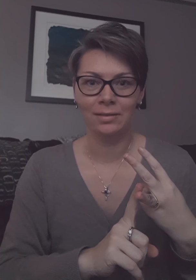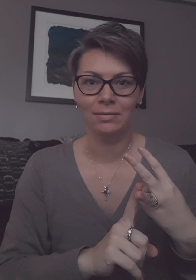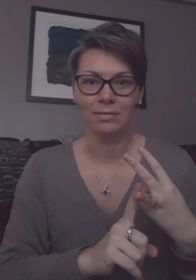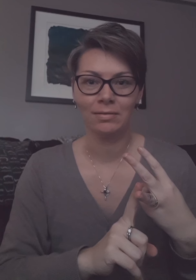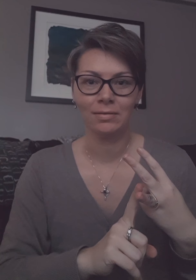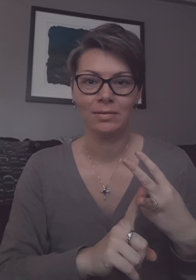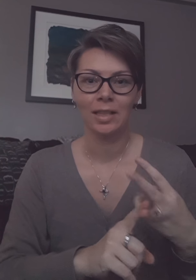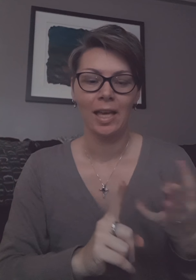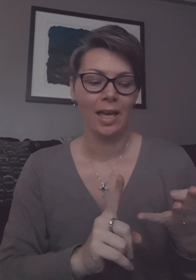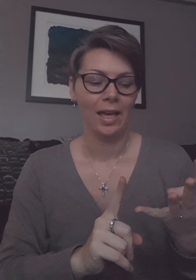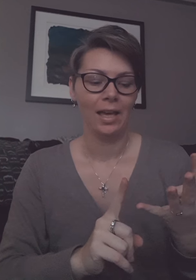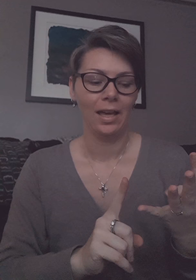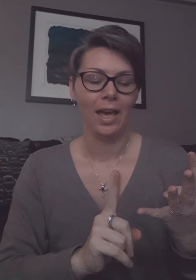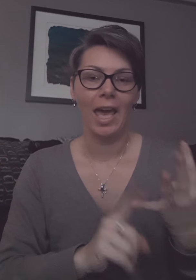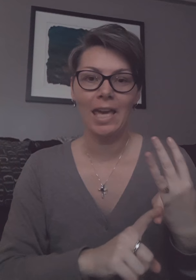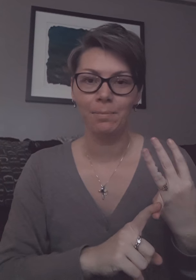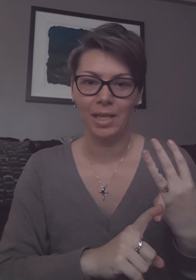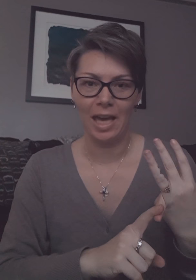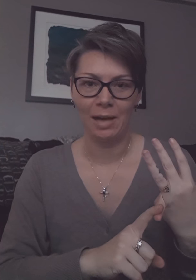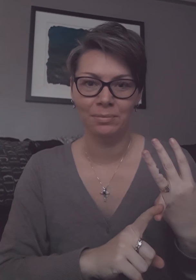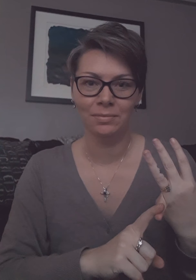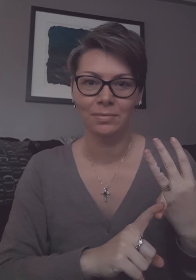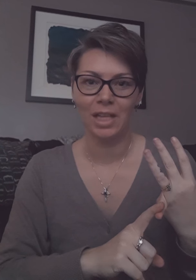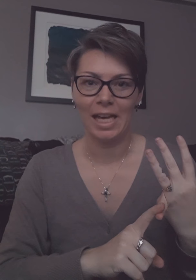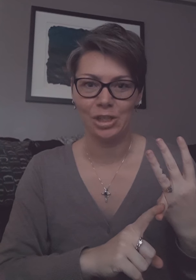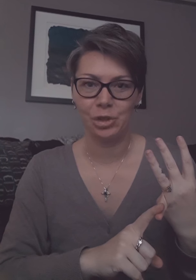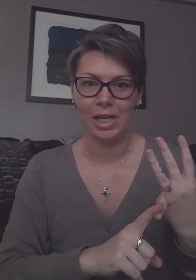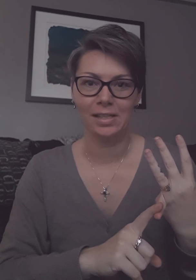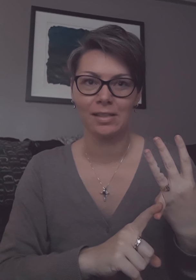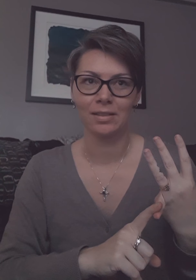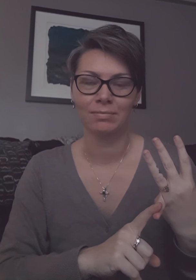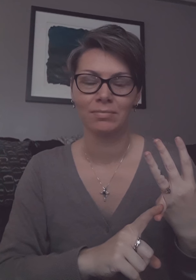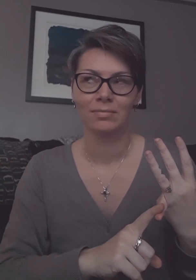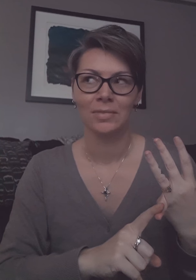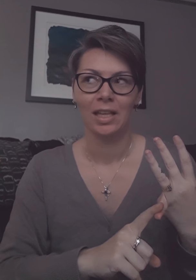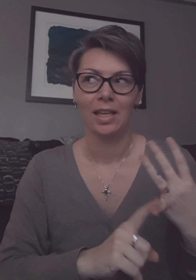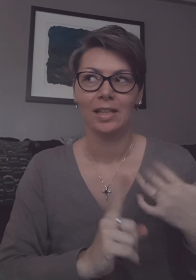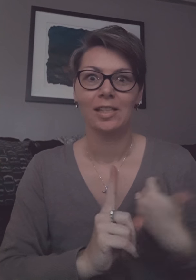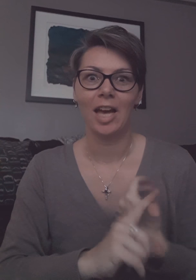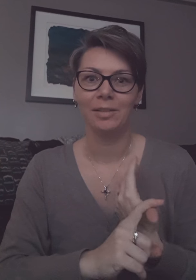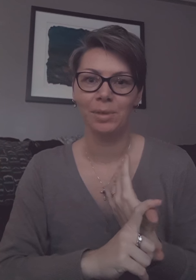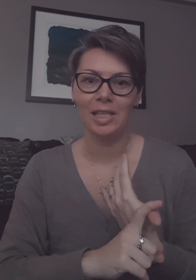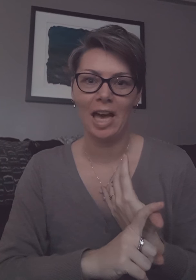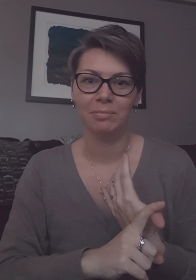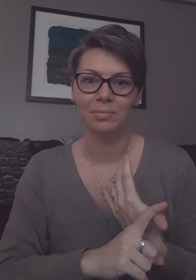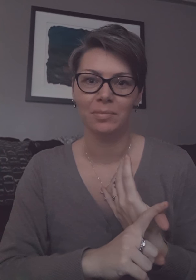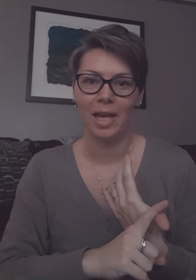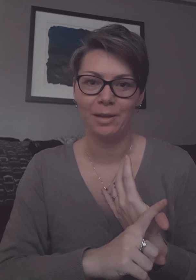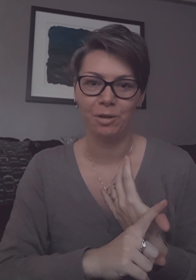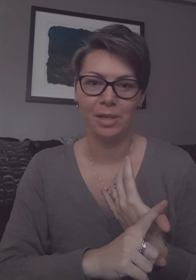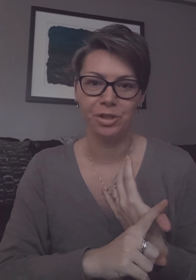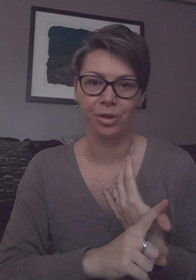8 p.m estrace 10 p.m endometrin